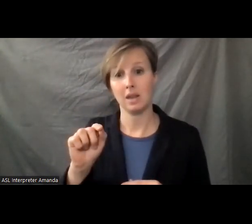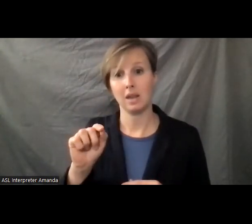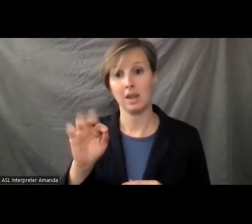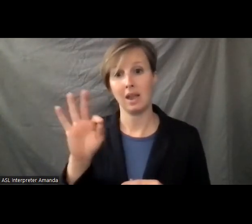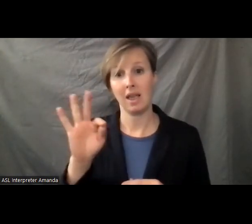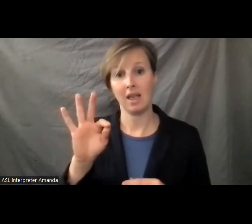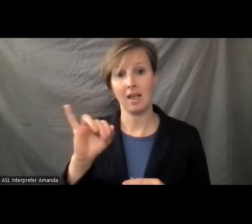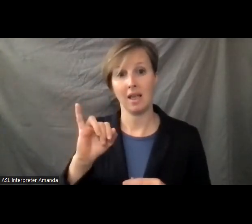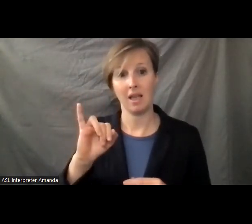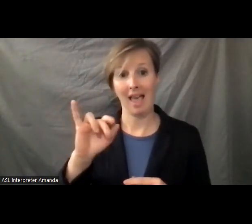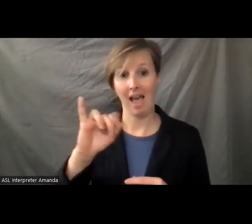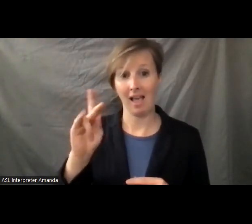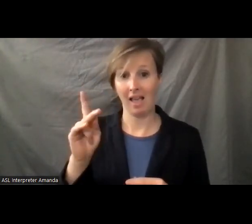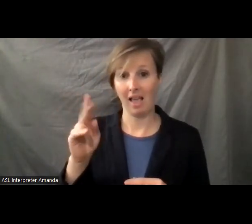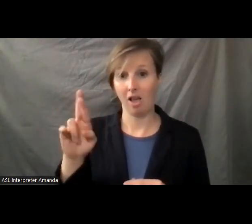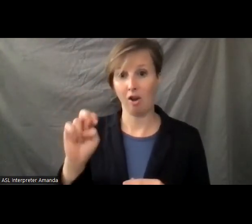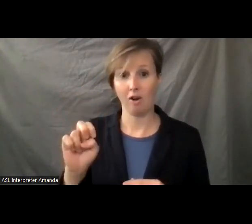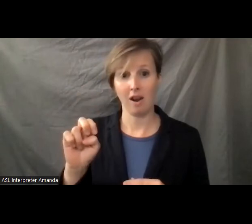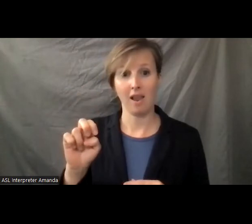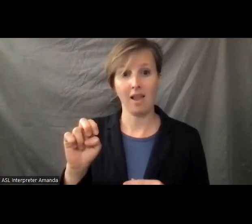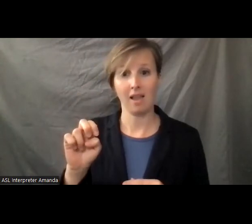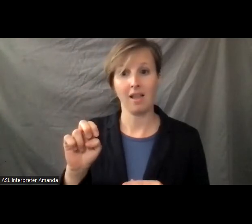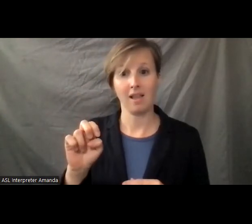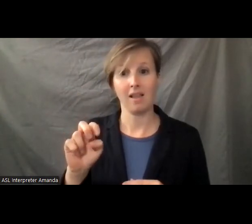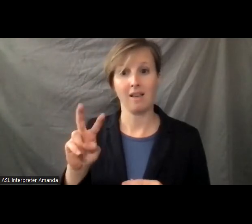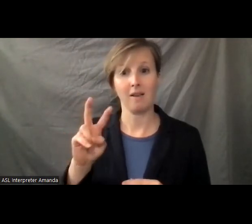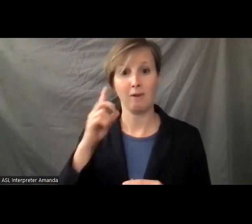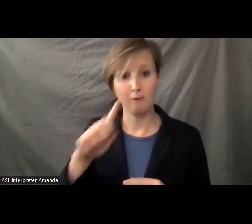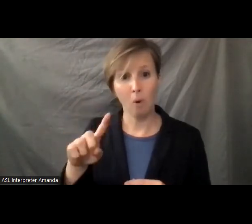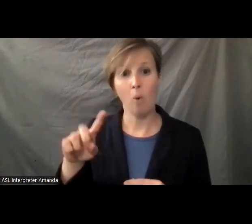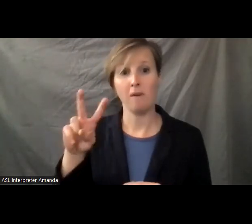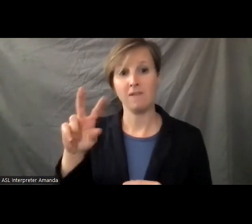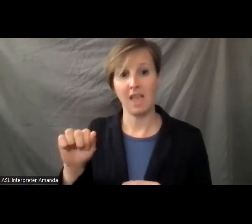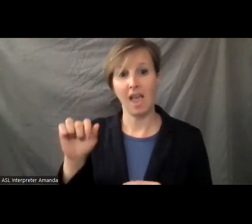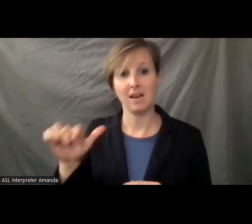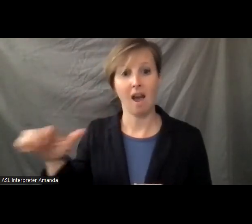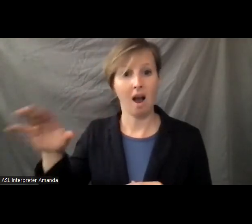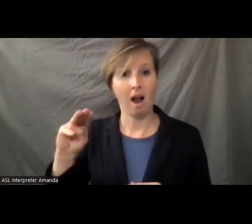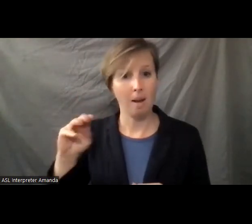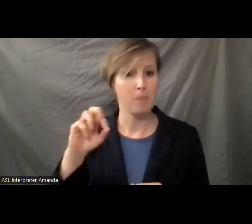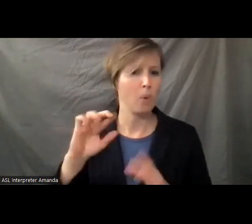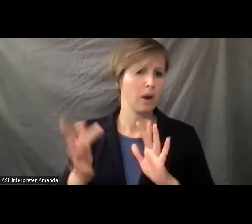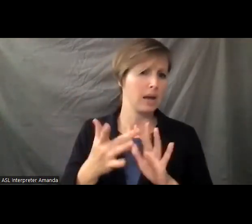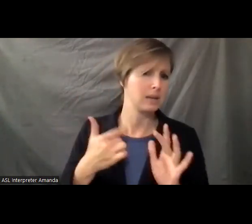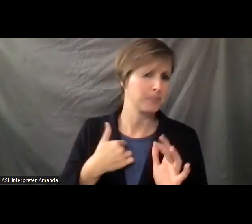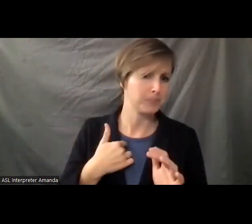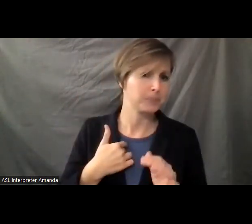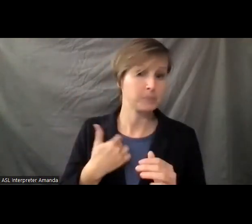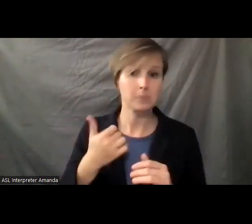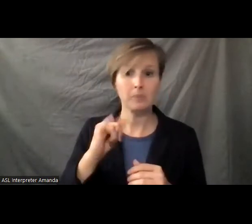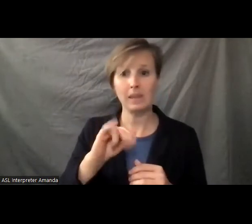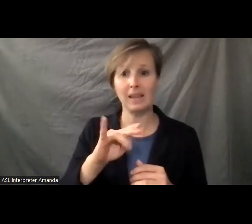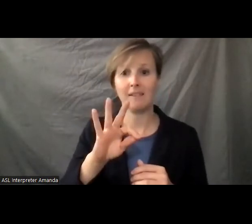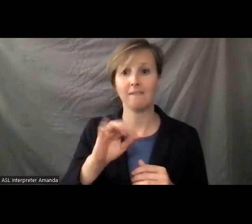as in Frank, I-K-R-E, figure eight, number four, VA.com. And you can also reach out to me at any time. It's info at